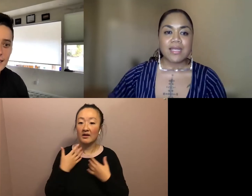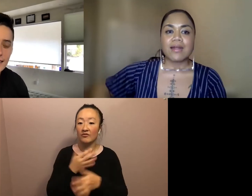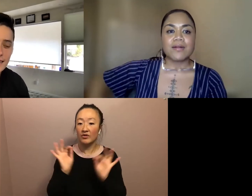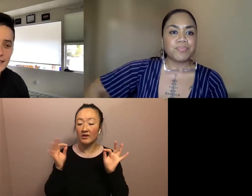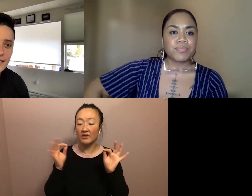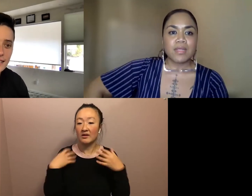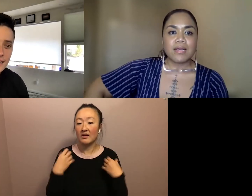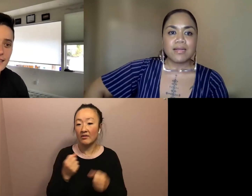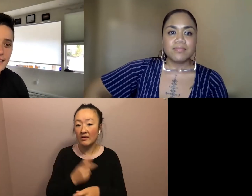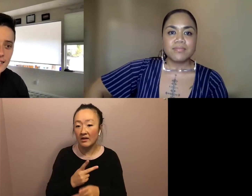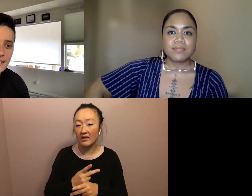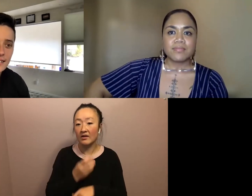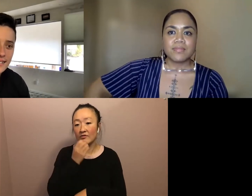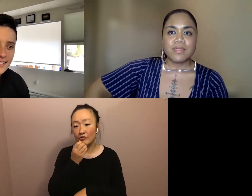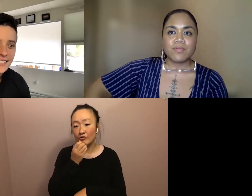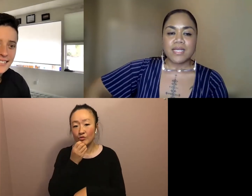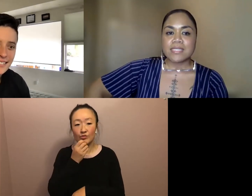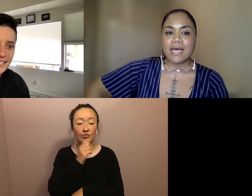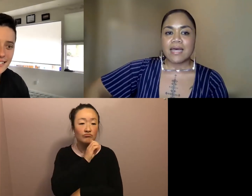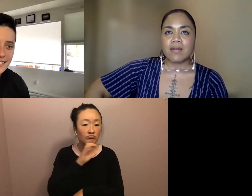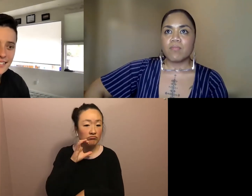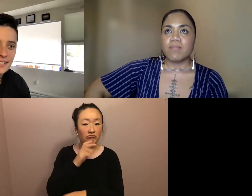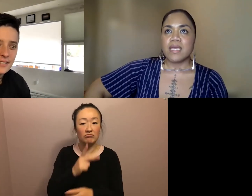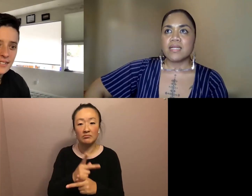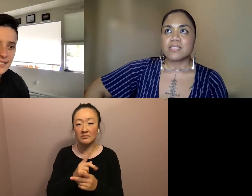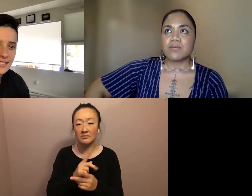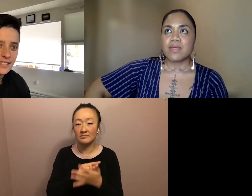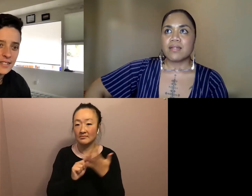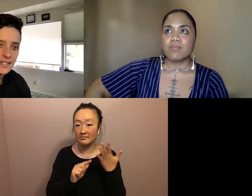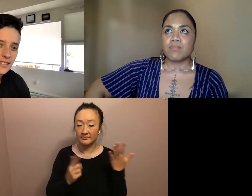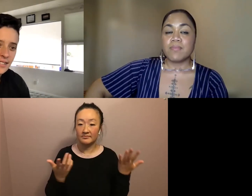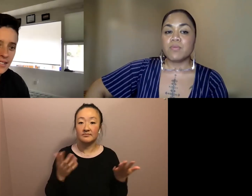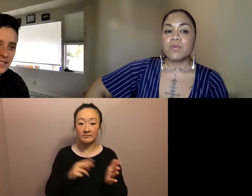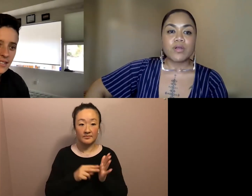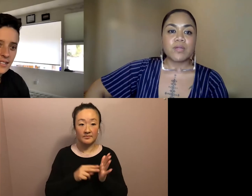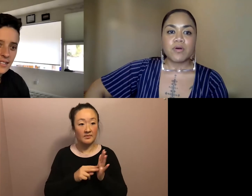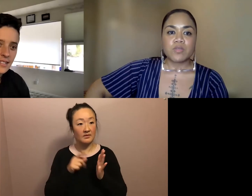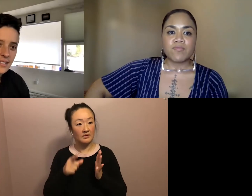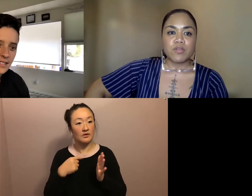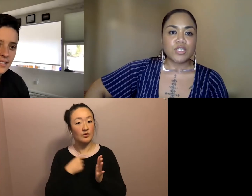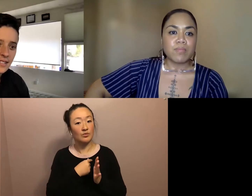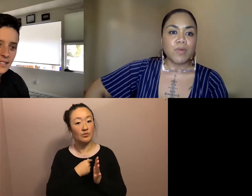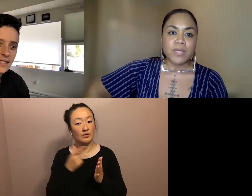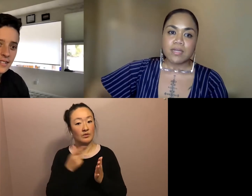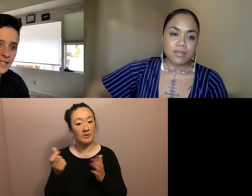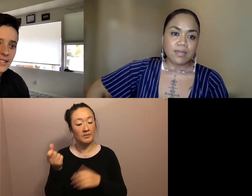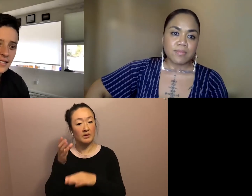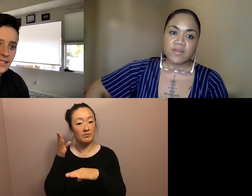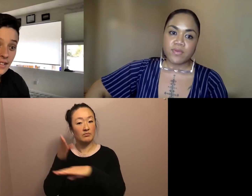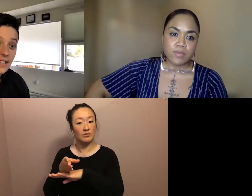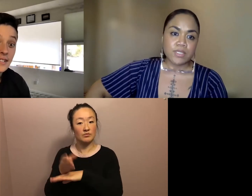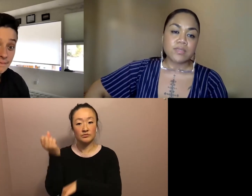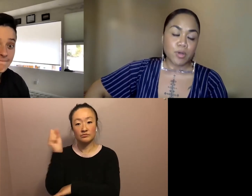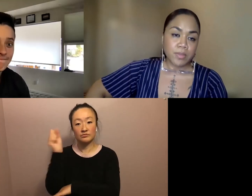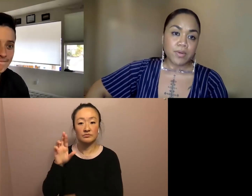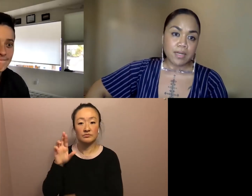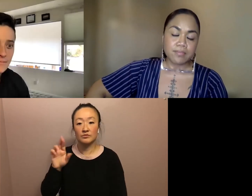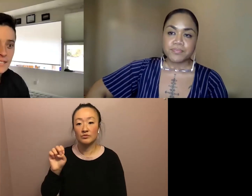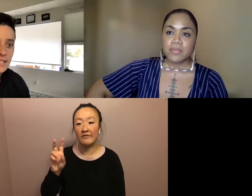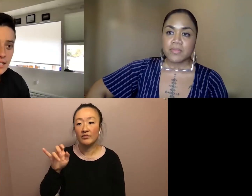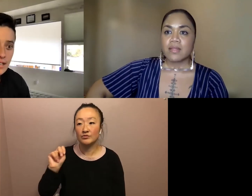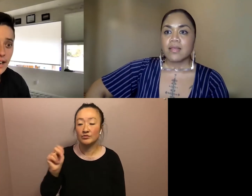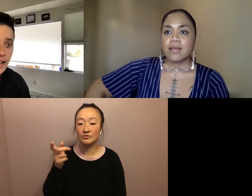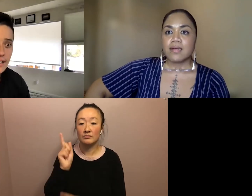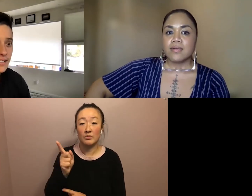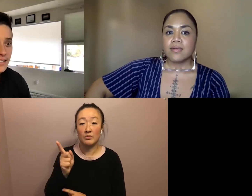free elderly care, um, in ways that made it so that maybe we were in a post revolutionary moment. Um, even if it was just a moment. Right.